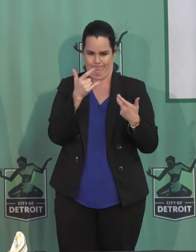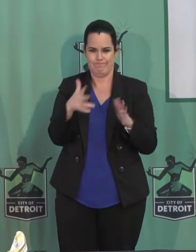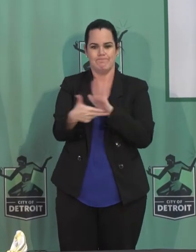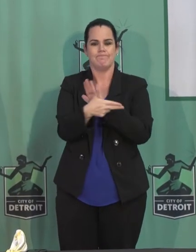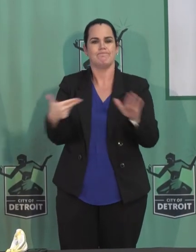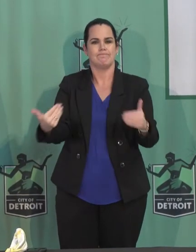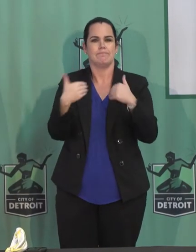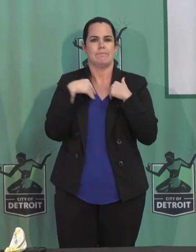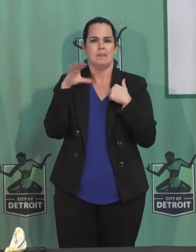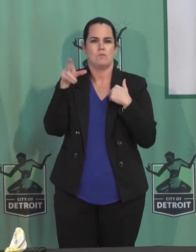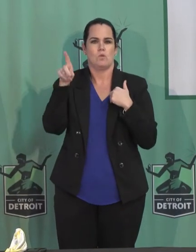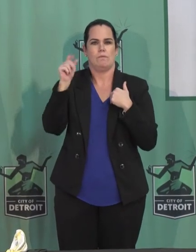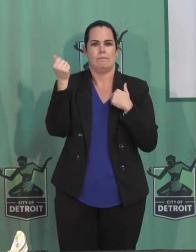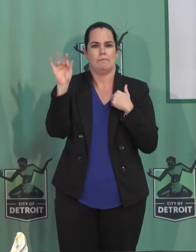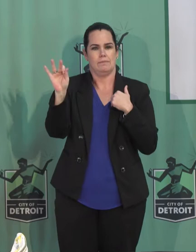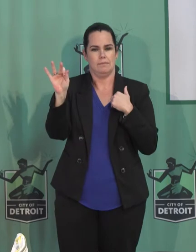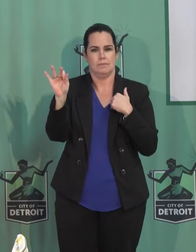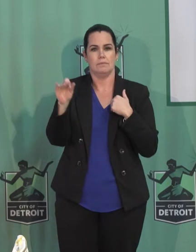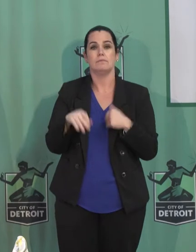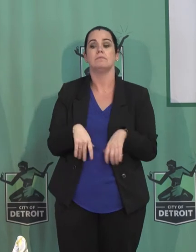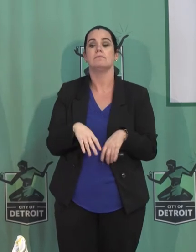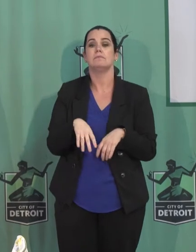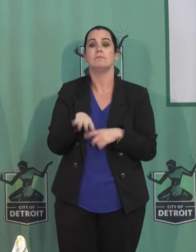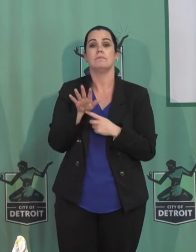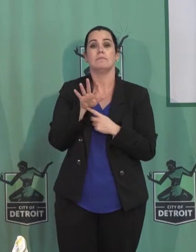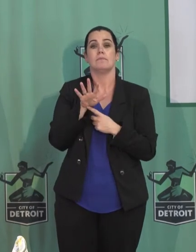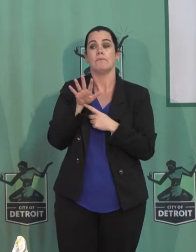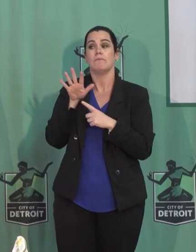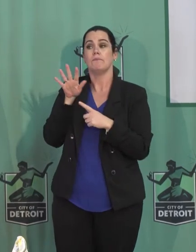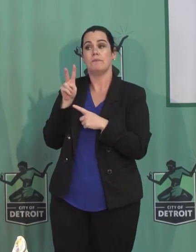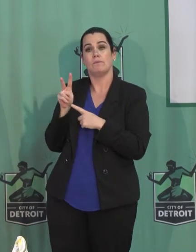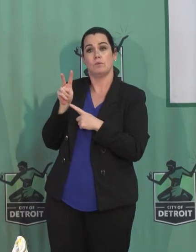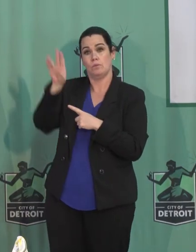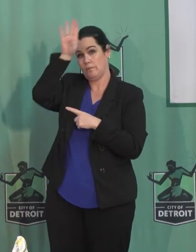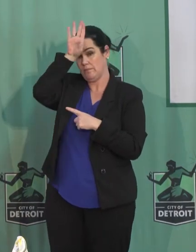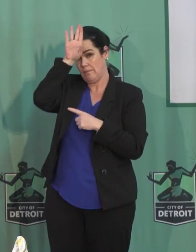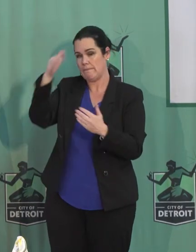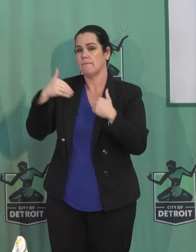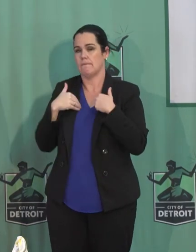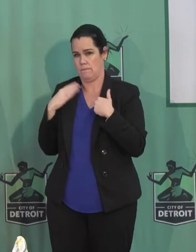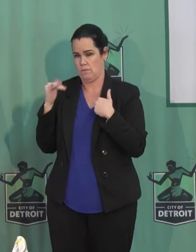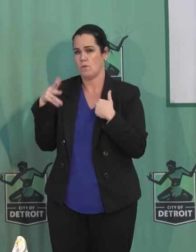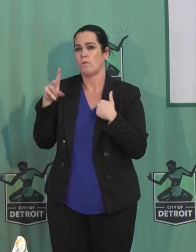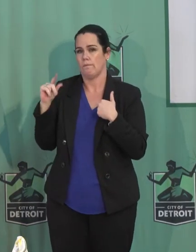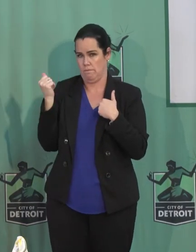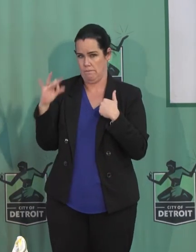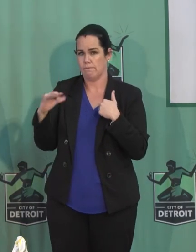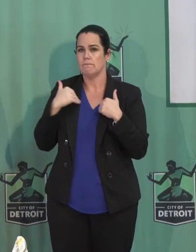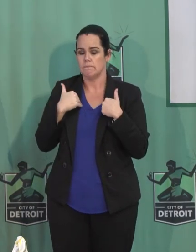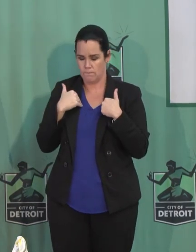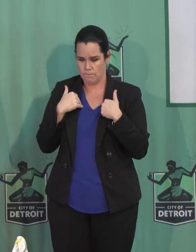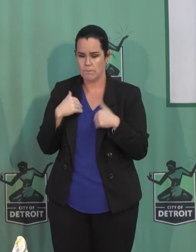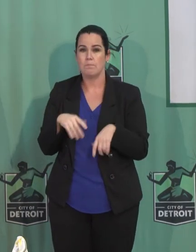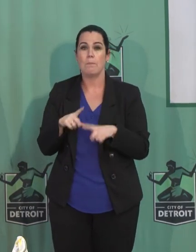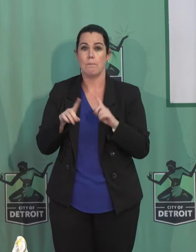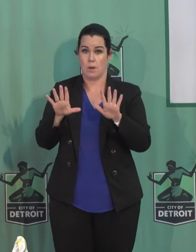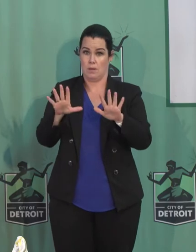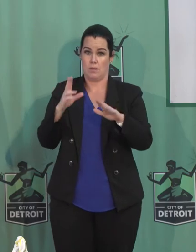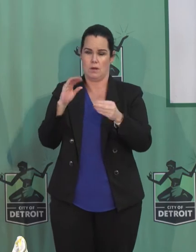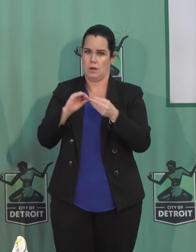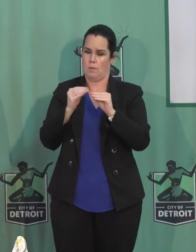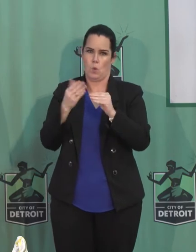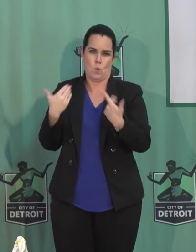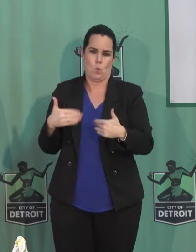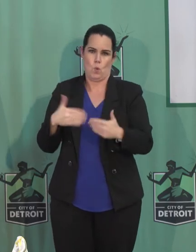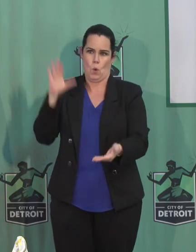positive for COVID-19, 52 members of the Fire Department, but the numbers have changed dramatically. We